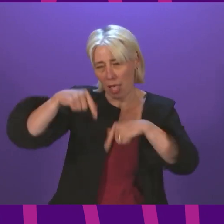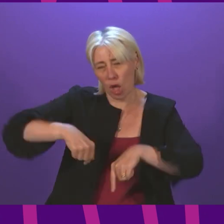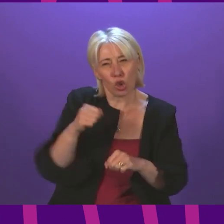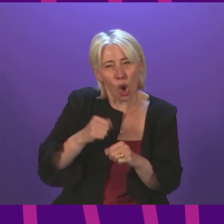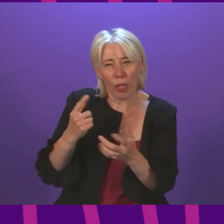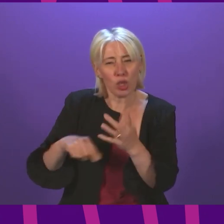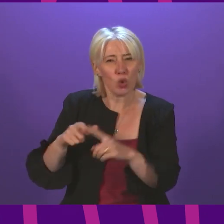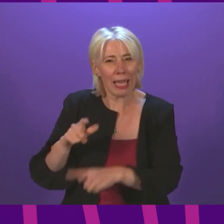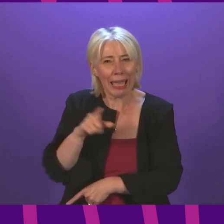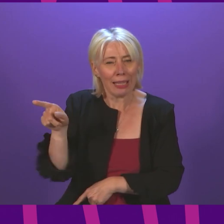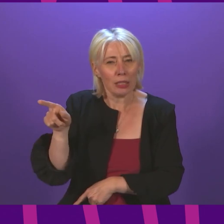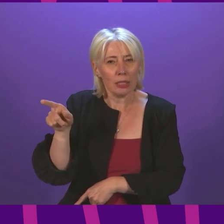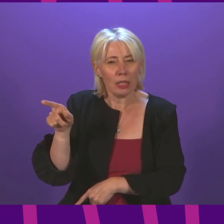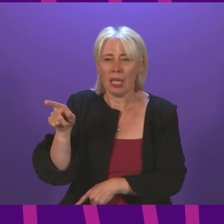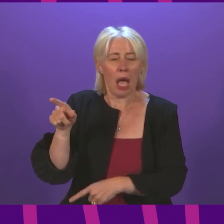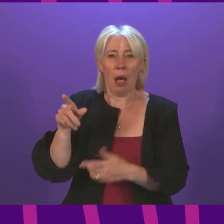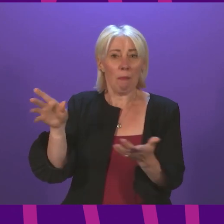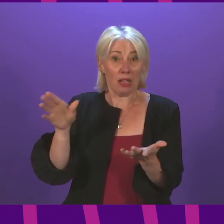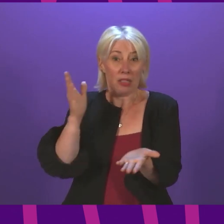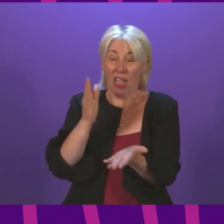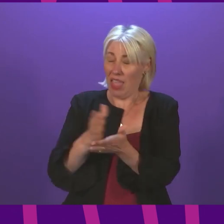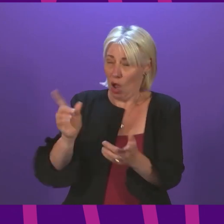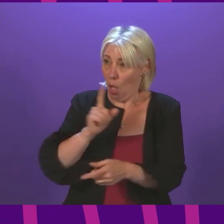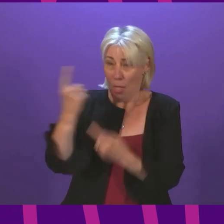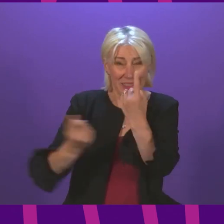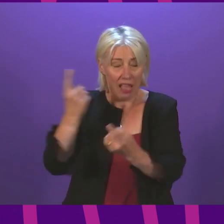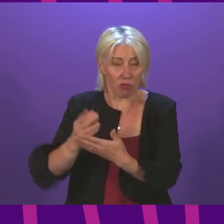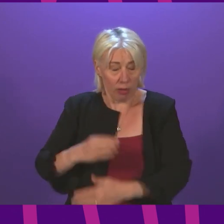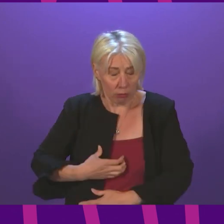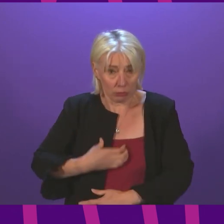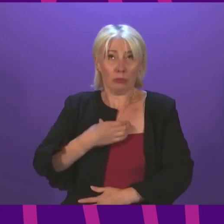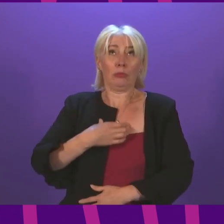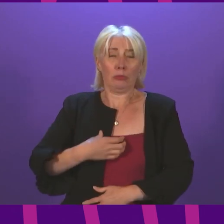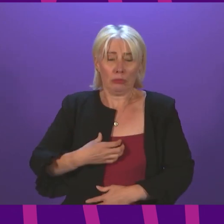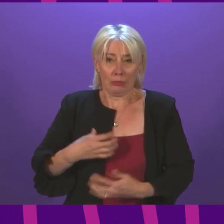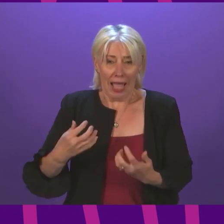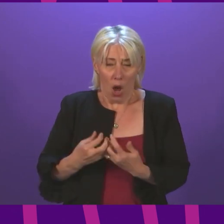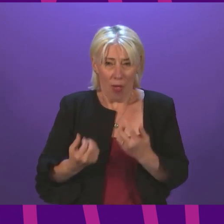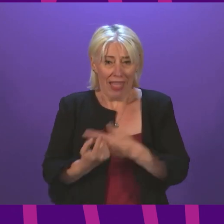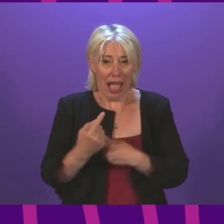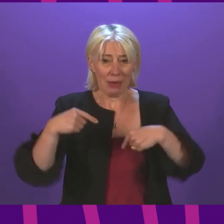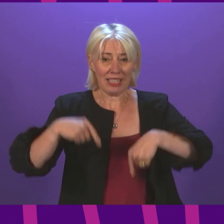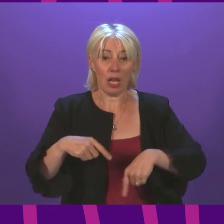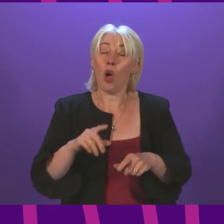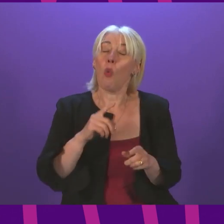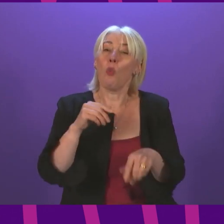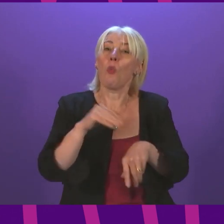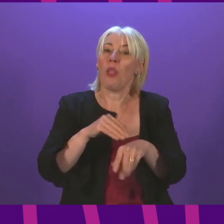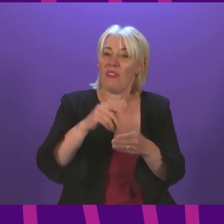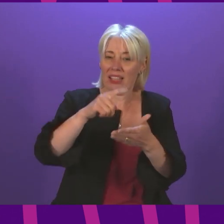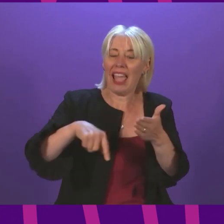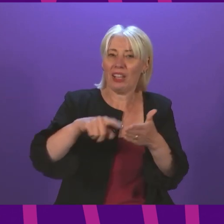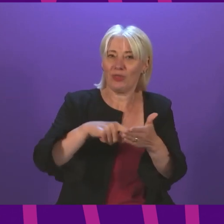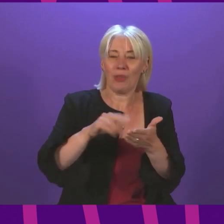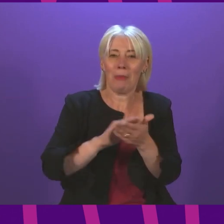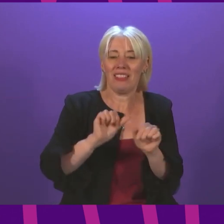aghast that their treasured Tory government is doing this because they believe that there will be significant electoral cost to the